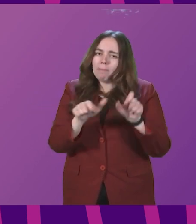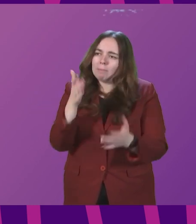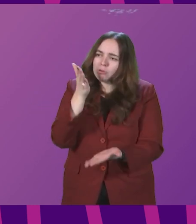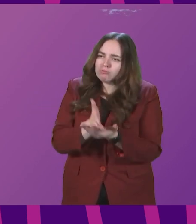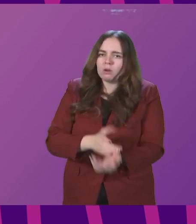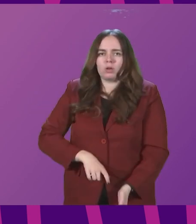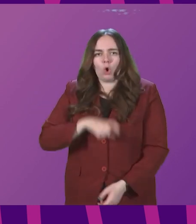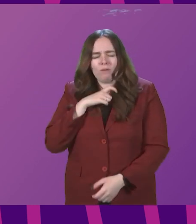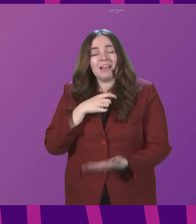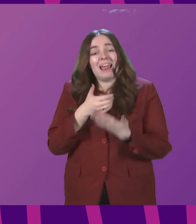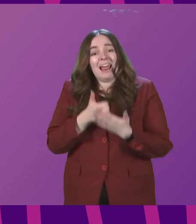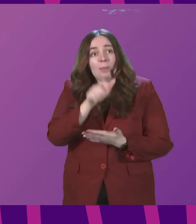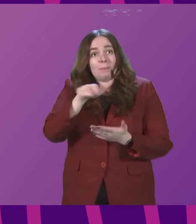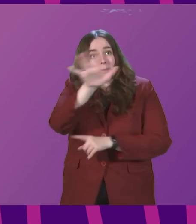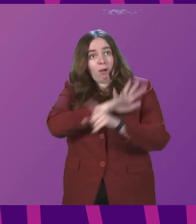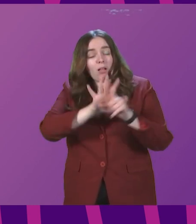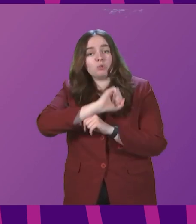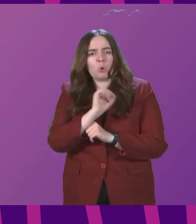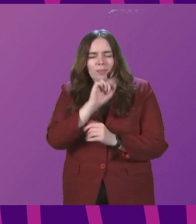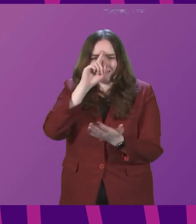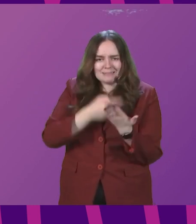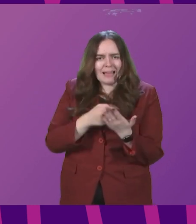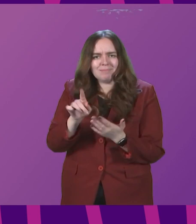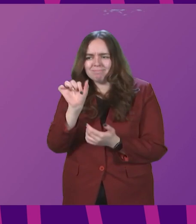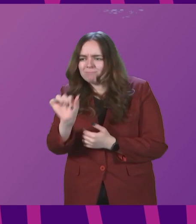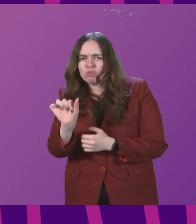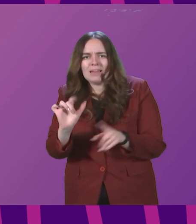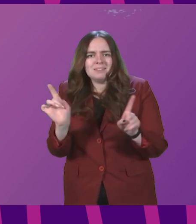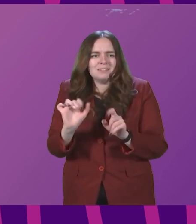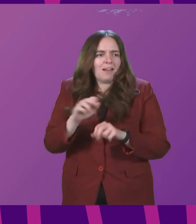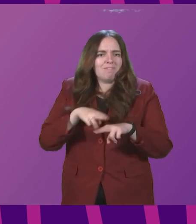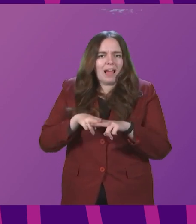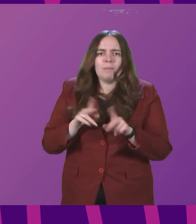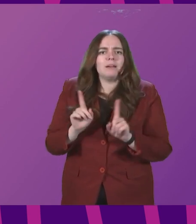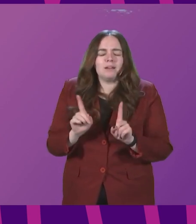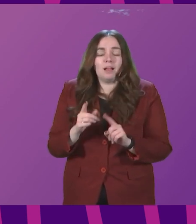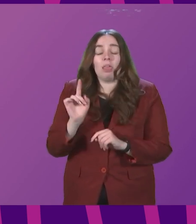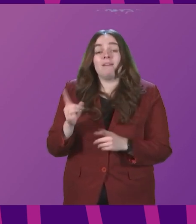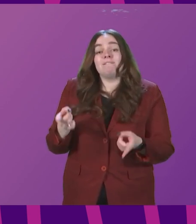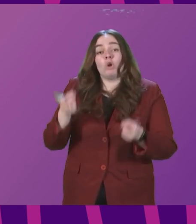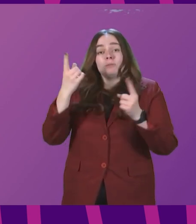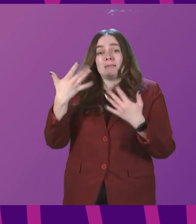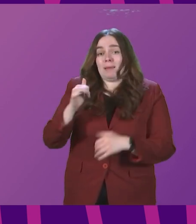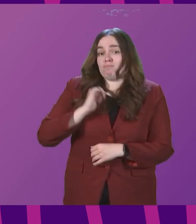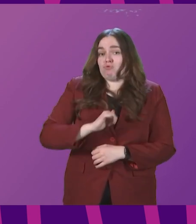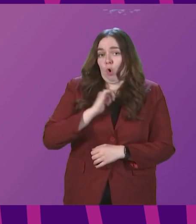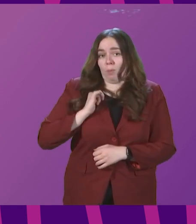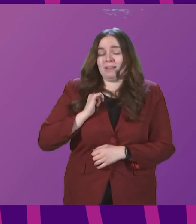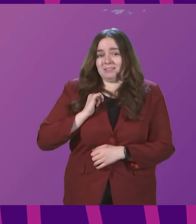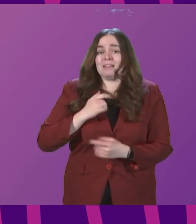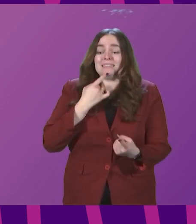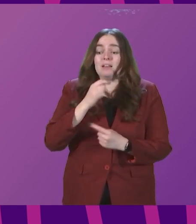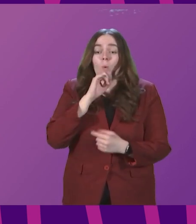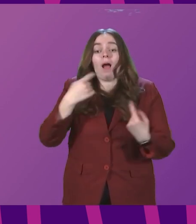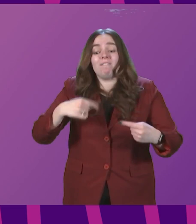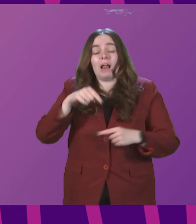It helps people across Scotland make decisions about what is right for them and their families. The First Minister promised parliament the data would be available on